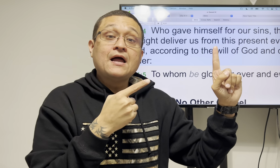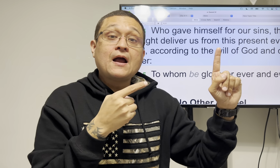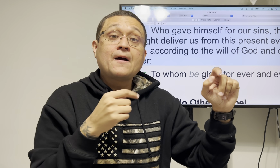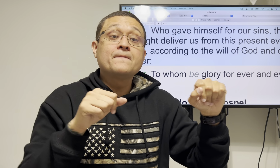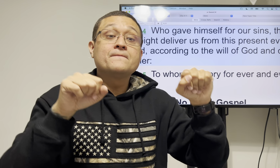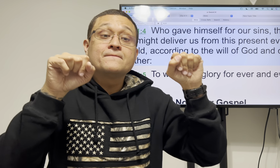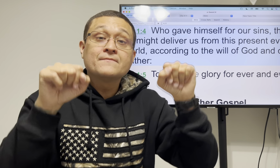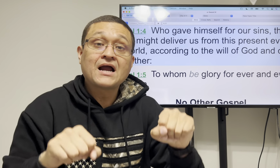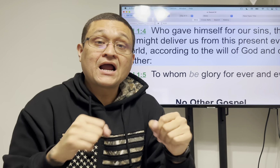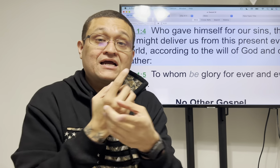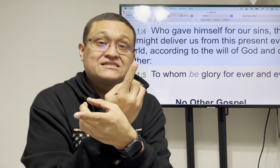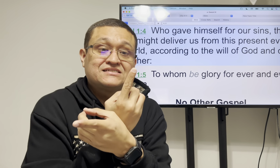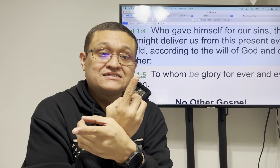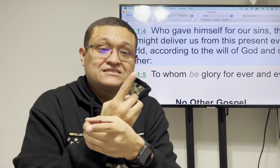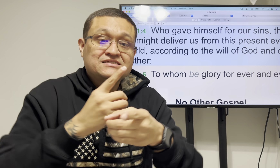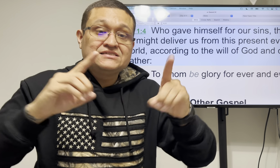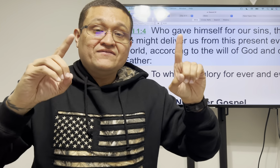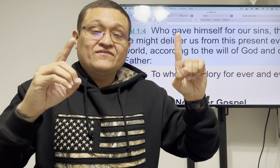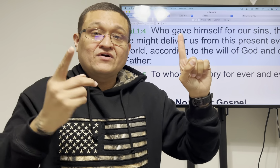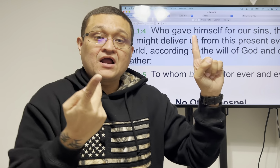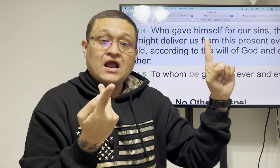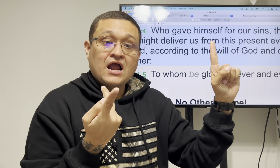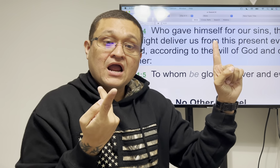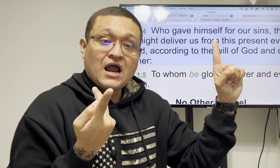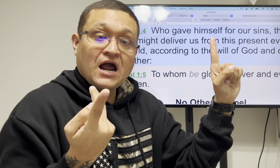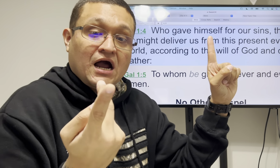that he might deliver us